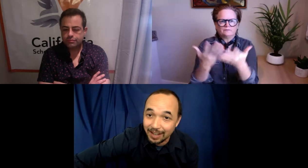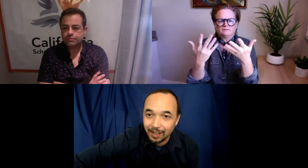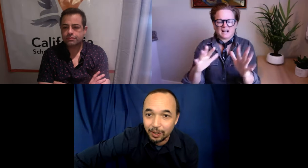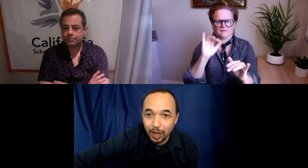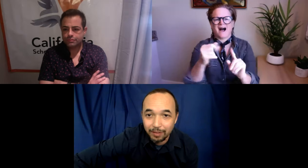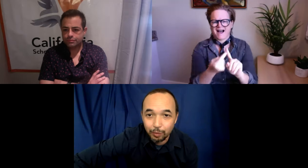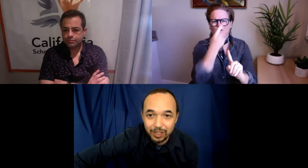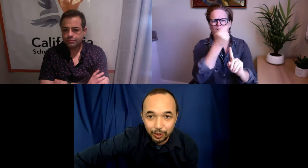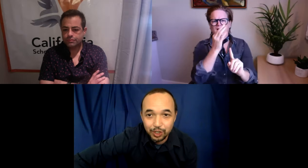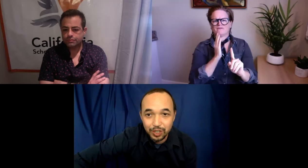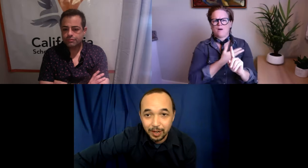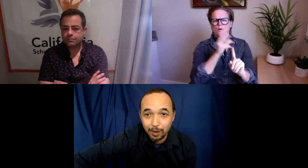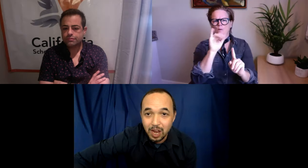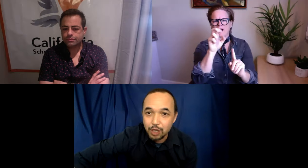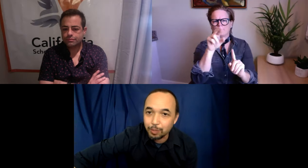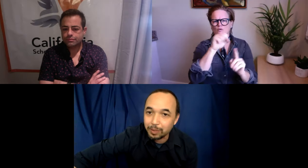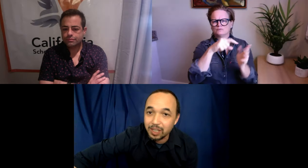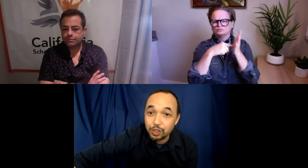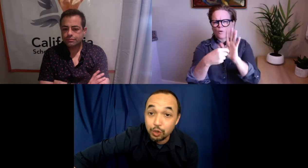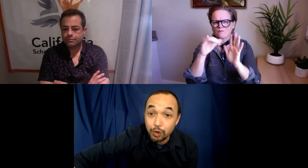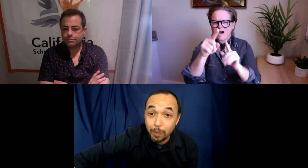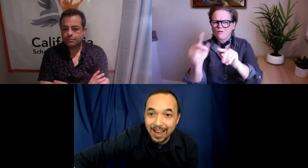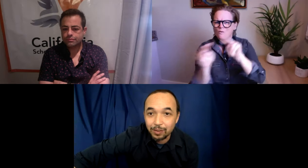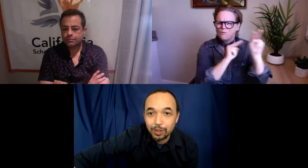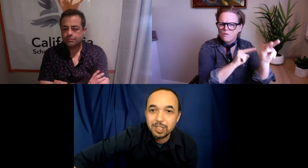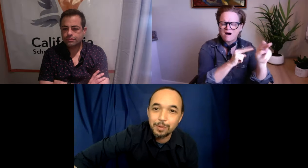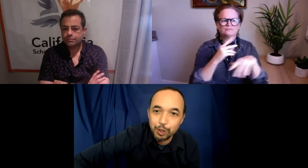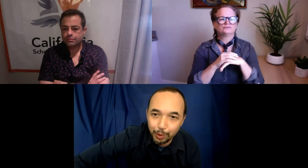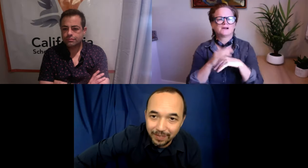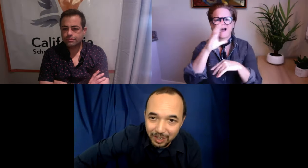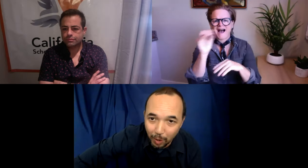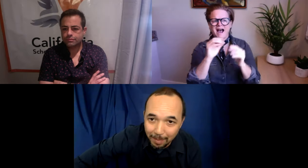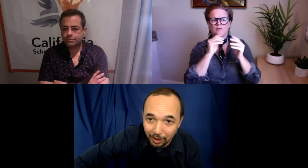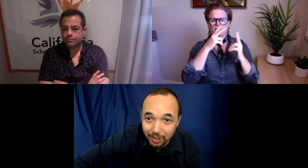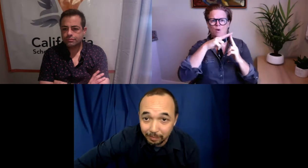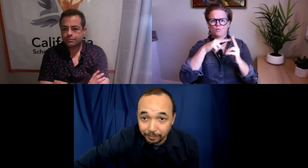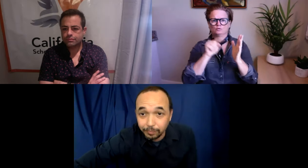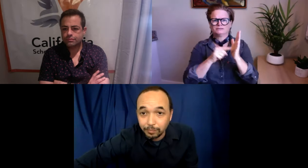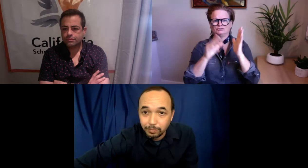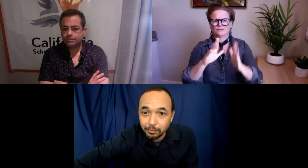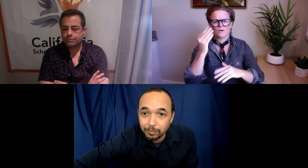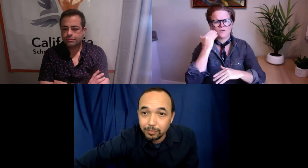of data and a lot of research there. So, please do go back and look at some of those previous webinars.